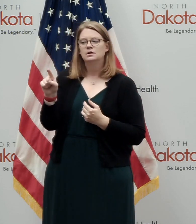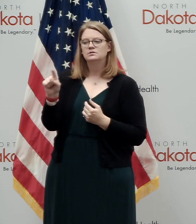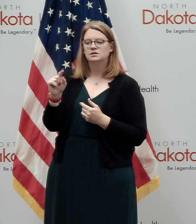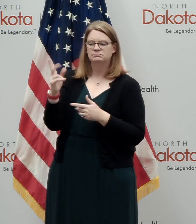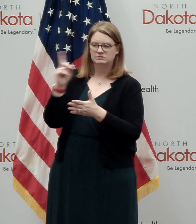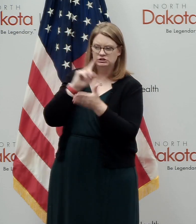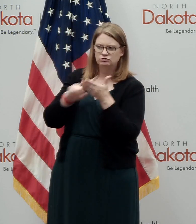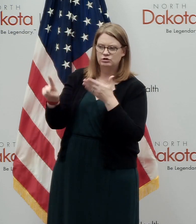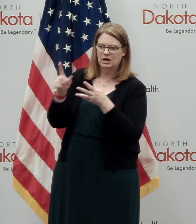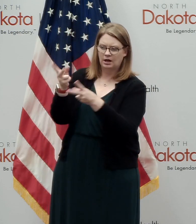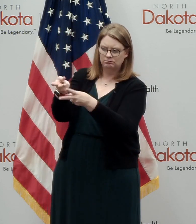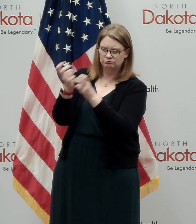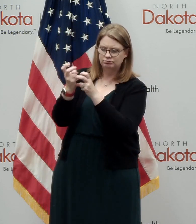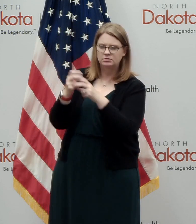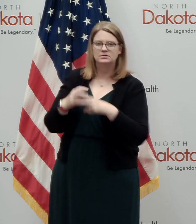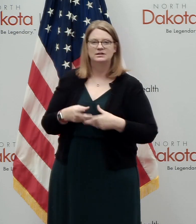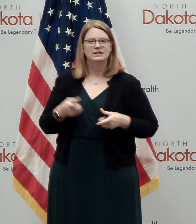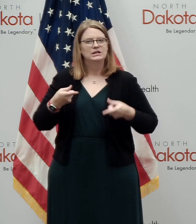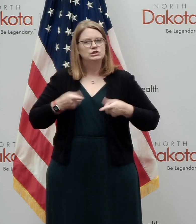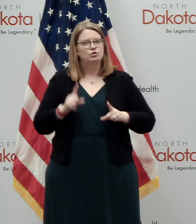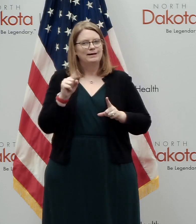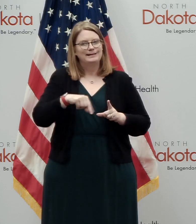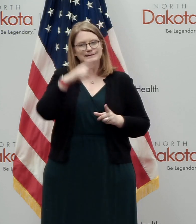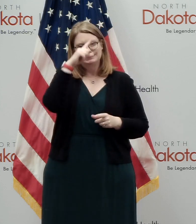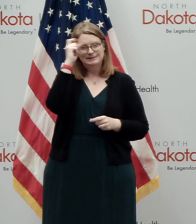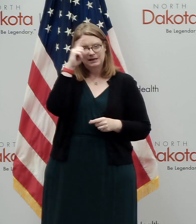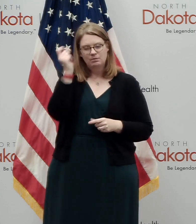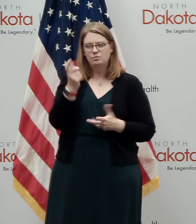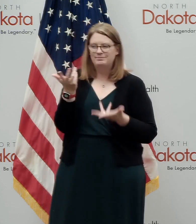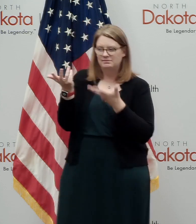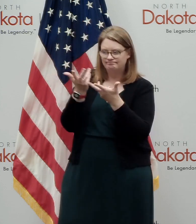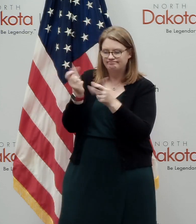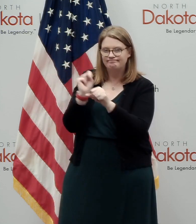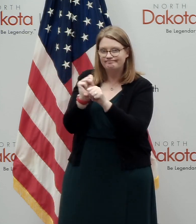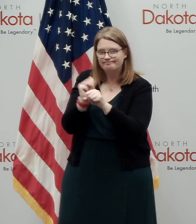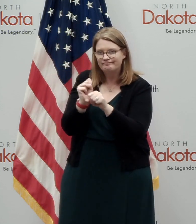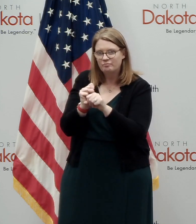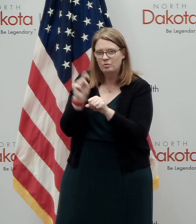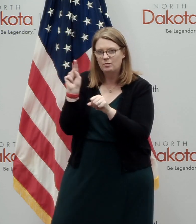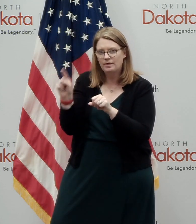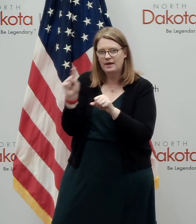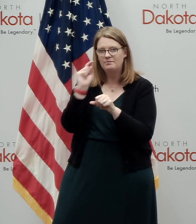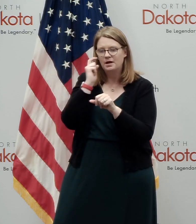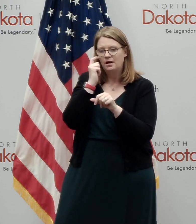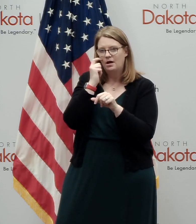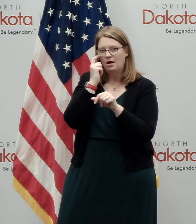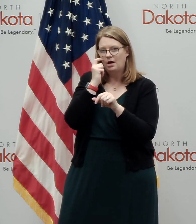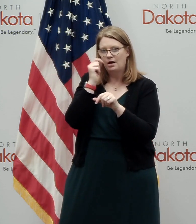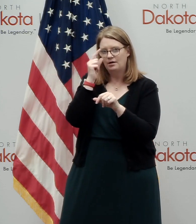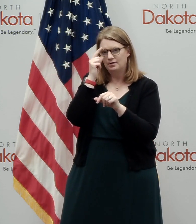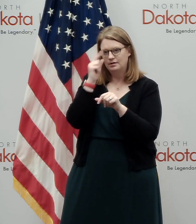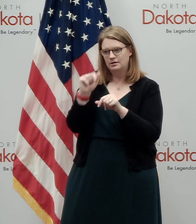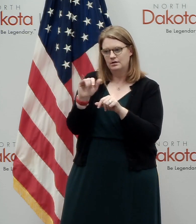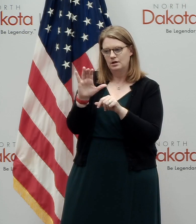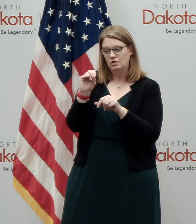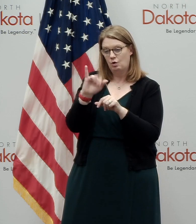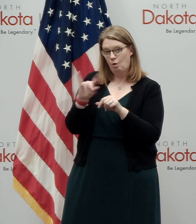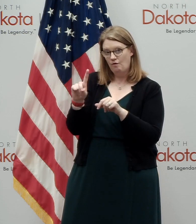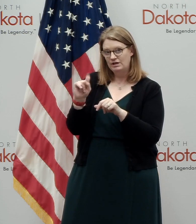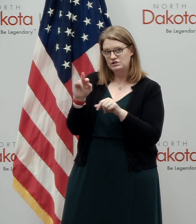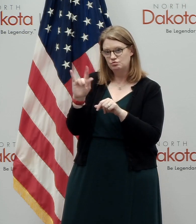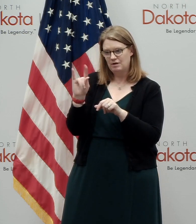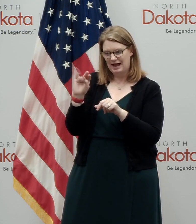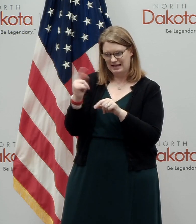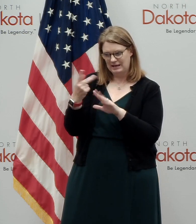We have been working throughout the summer to try to get the data on COVID data, the COVID tracking